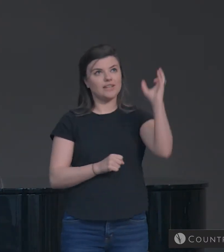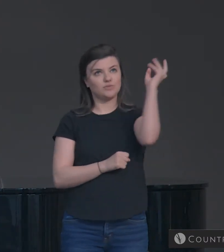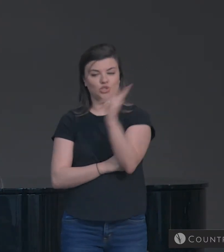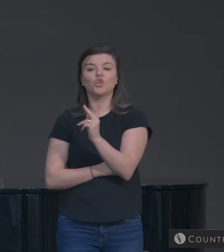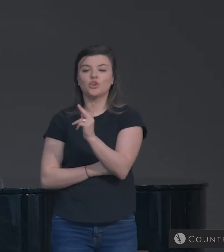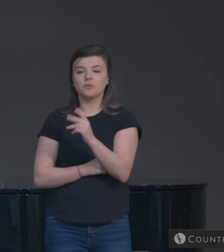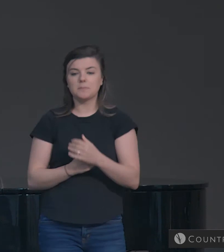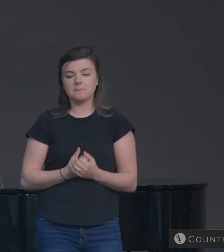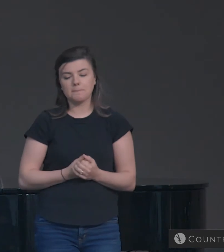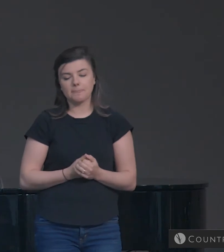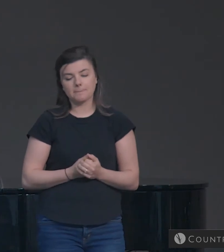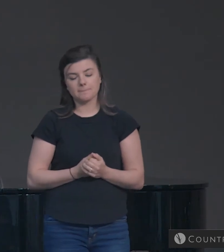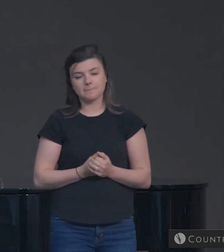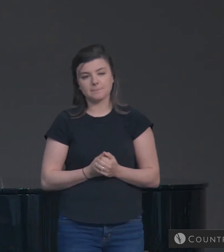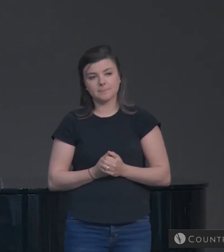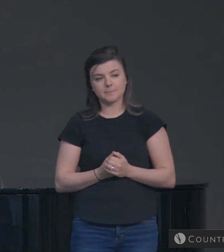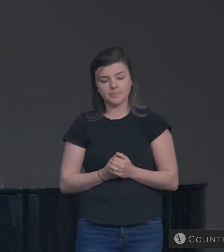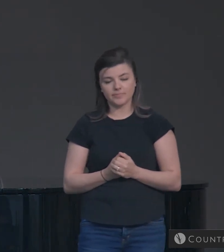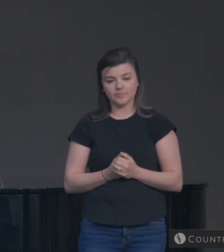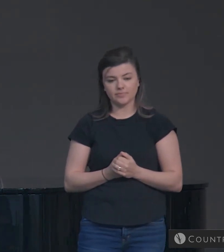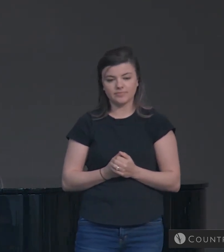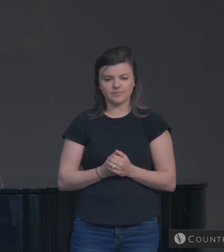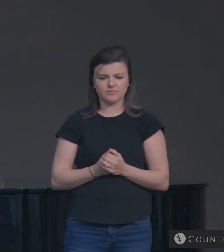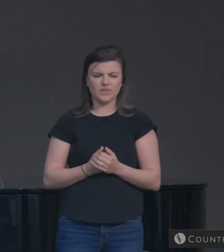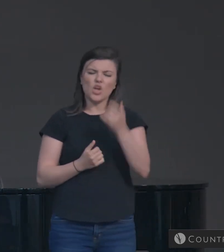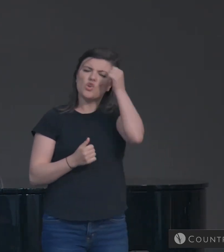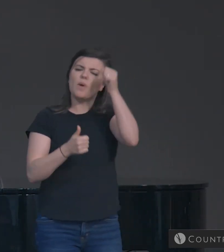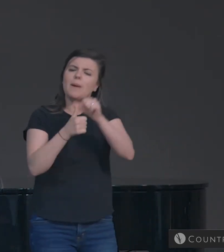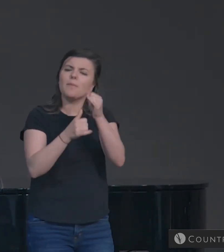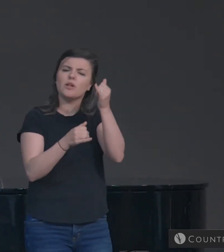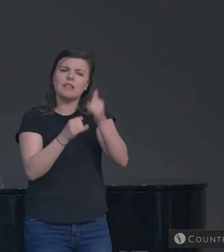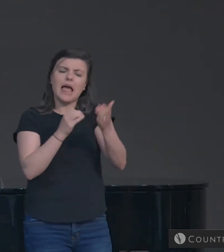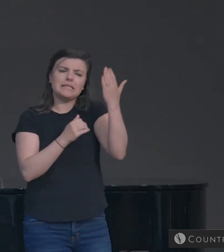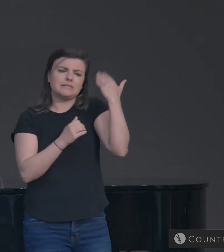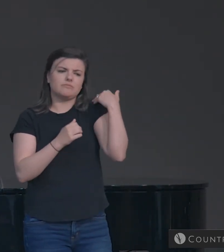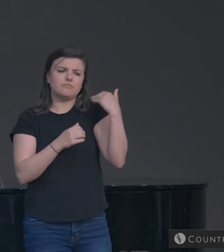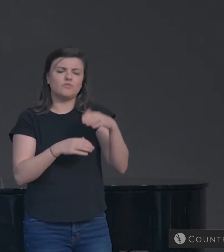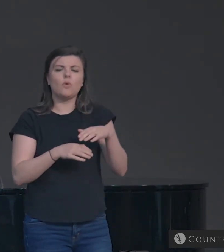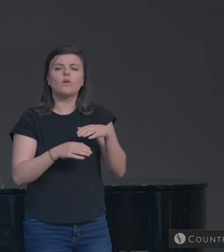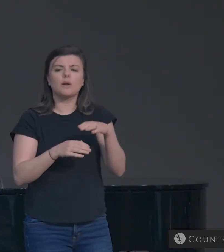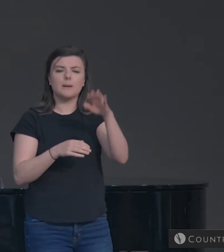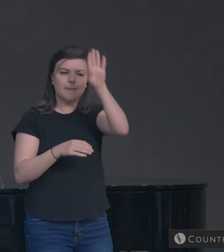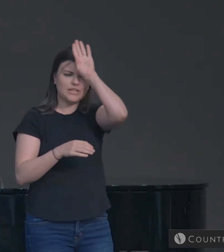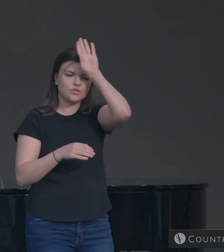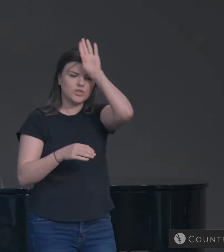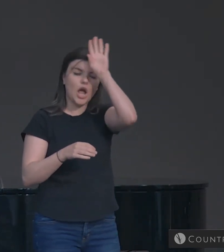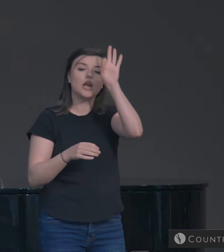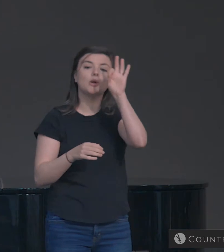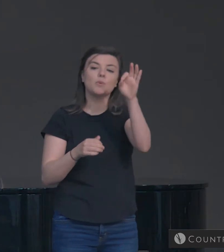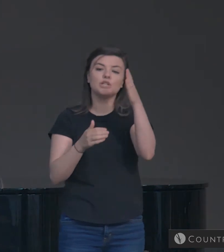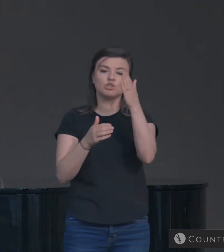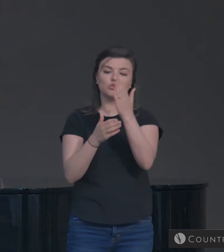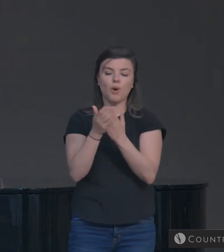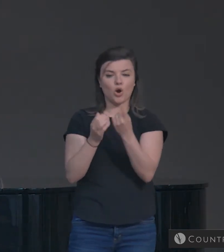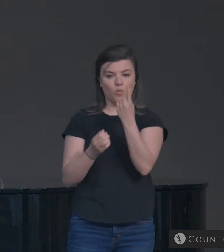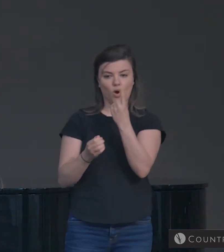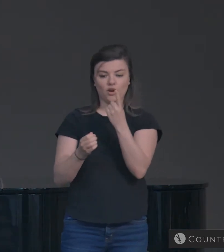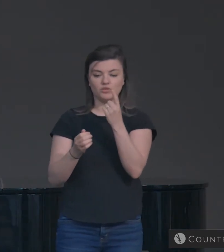of Christ. The stabilizing promise of the return of Christ. Last time, Pastor Scott preached part one from